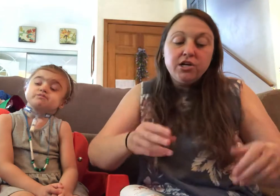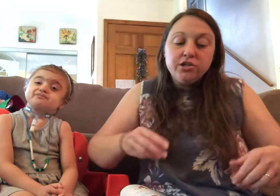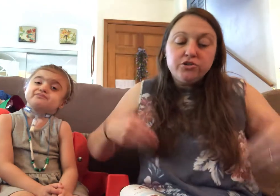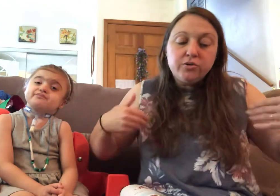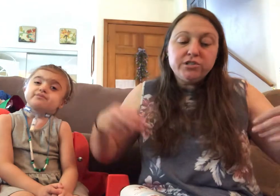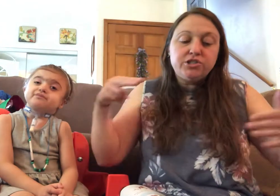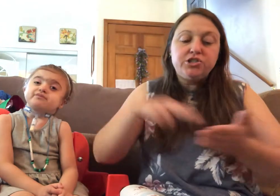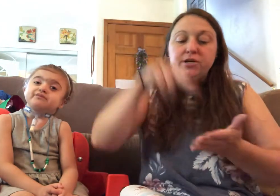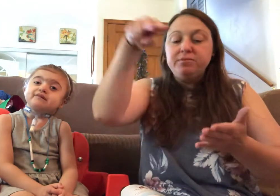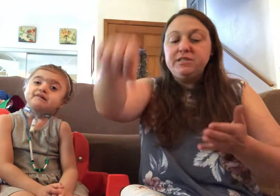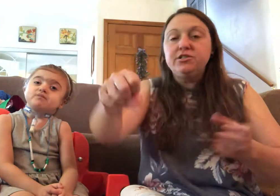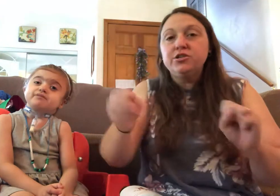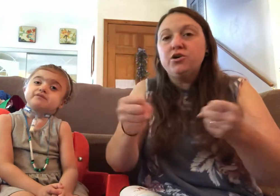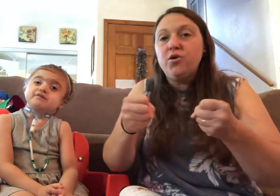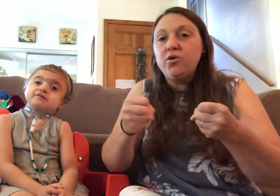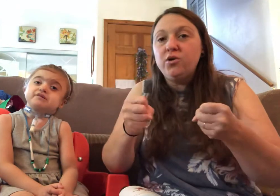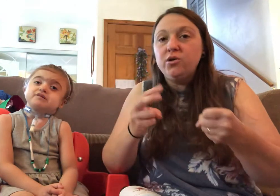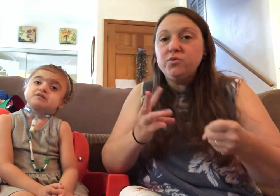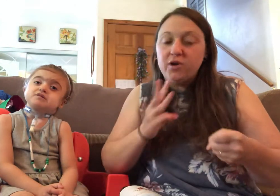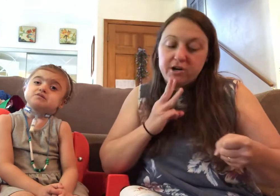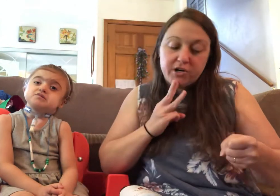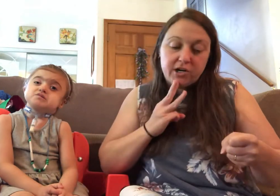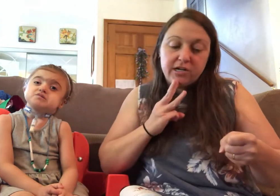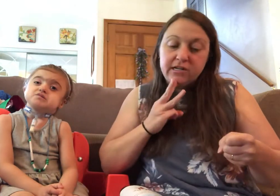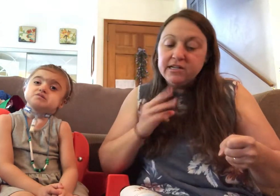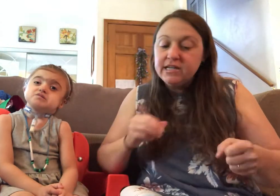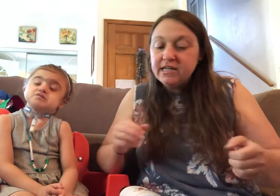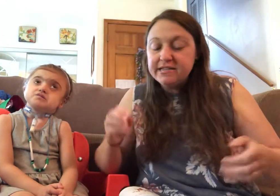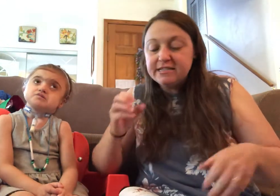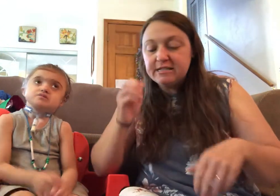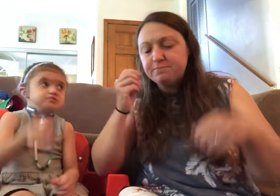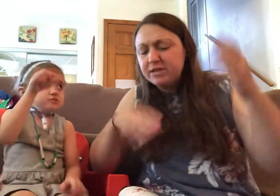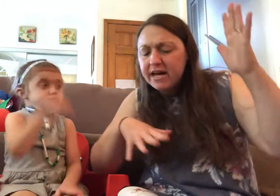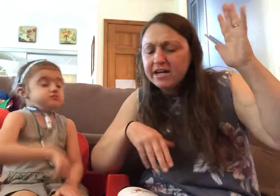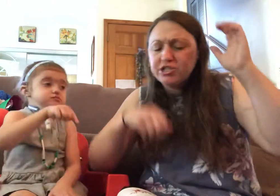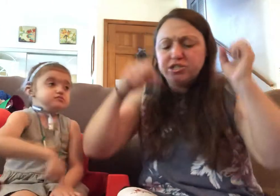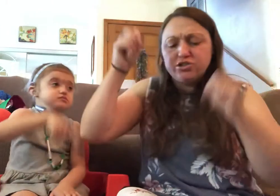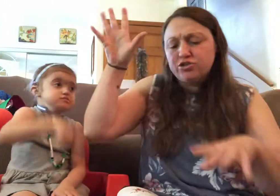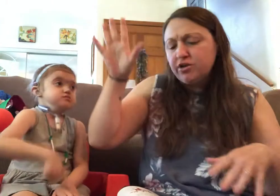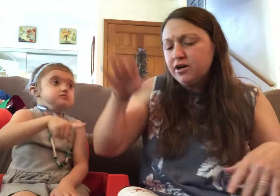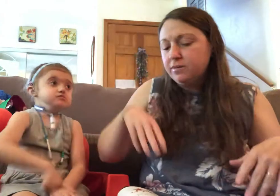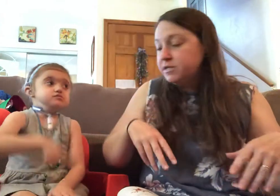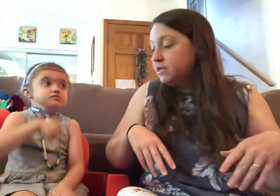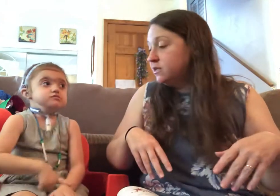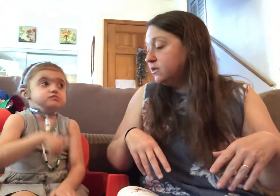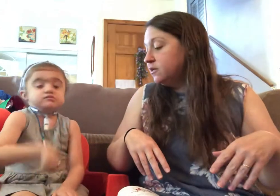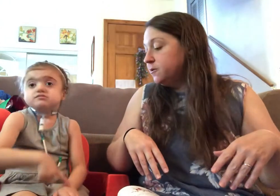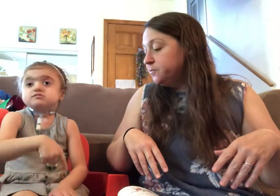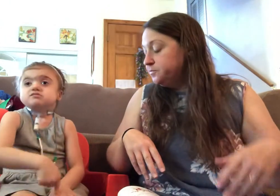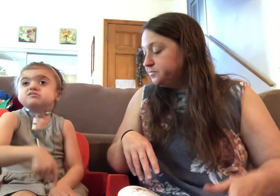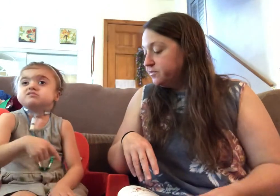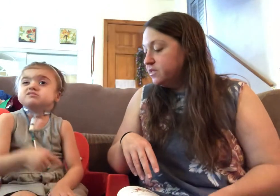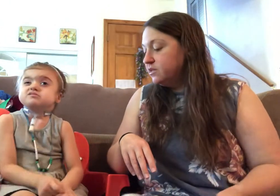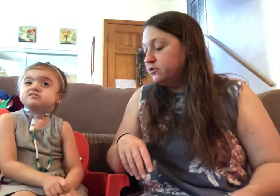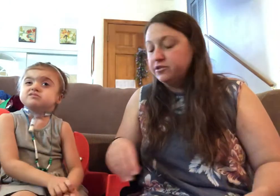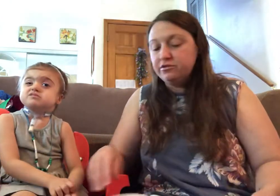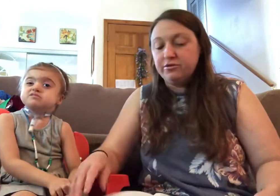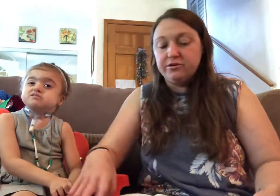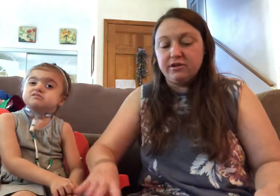George jumped into the cold water. He splashed and scrubbed. No, you didn't throw your glove